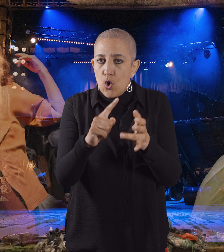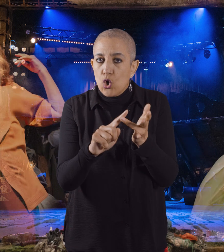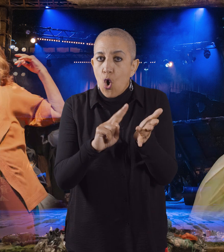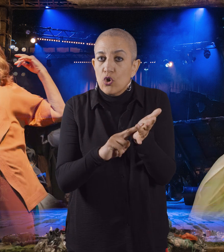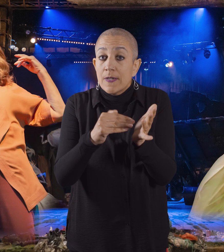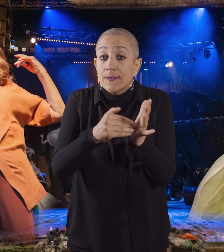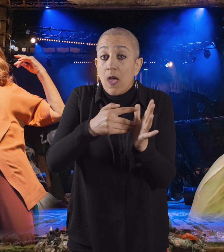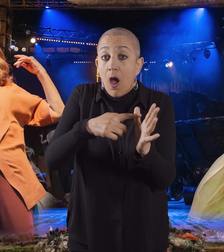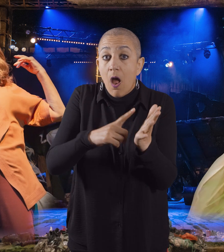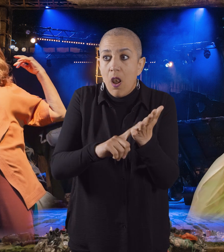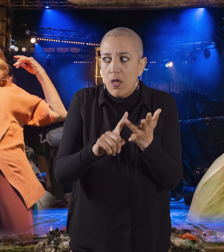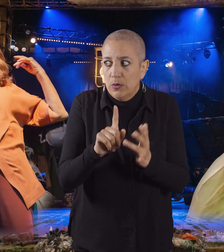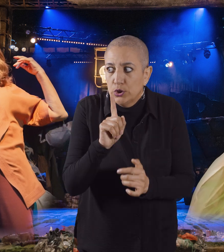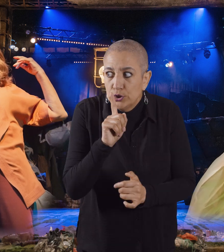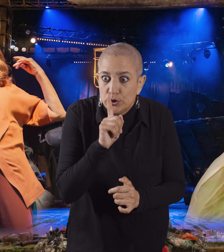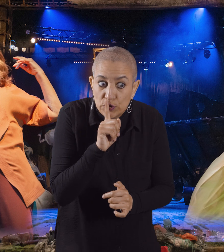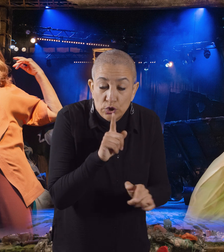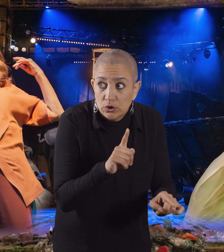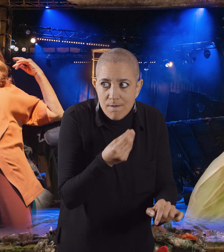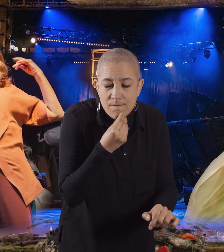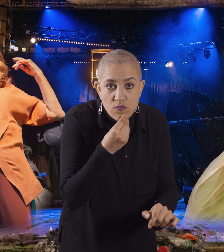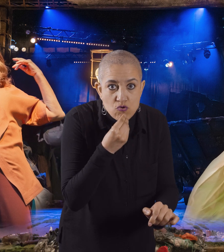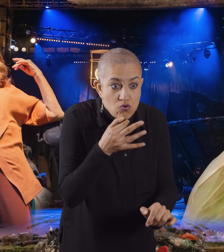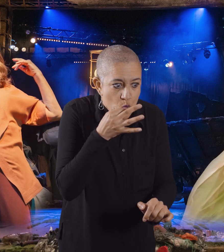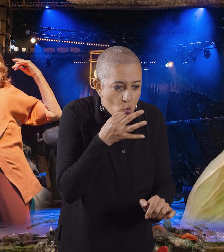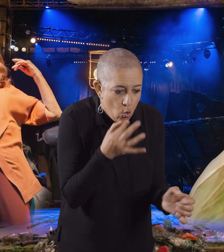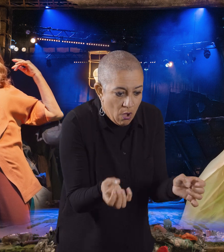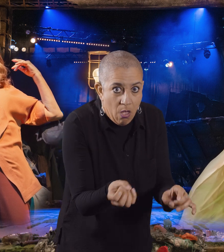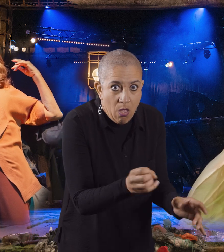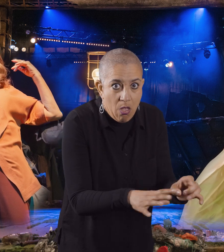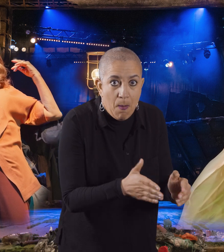Prospero and Miranda survived and landed on a distant island.